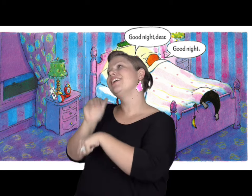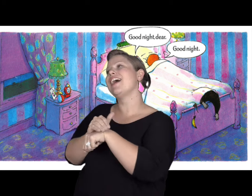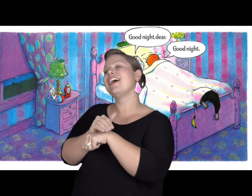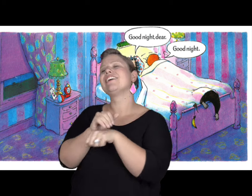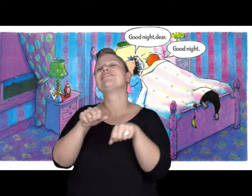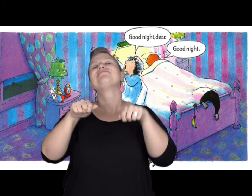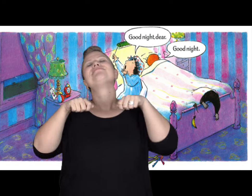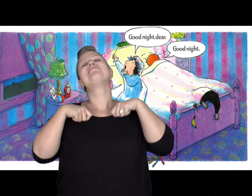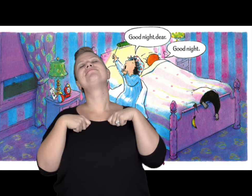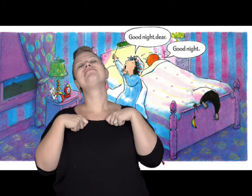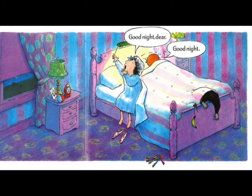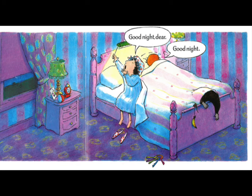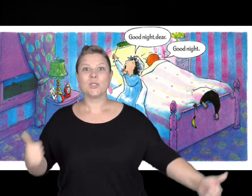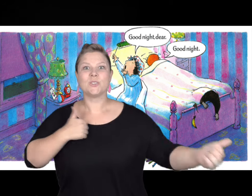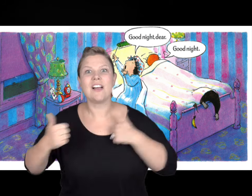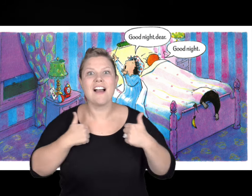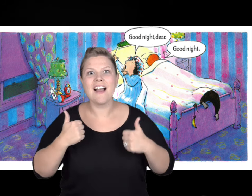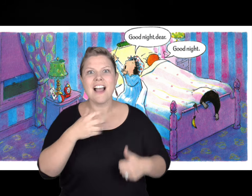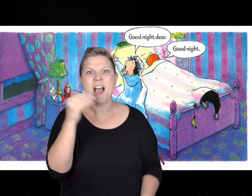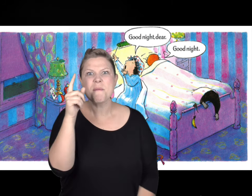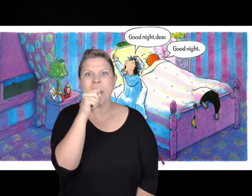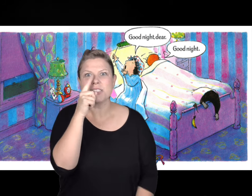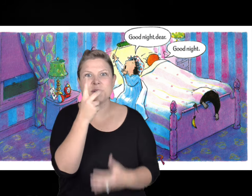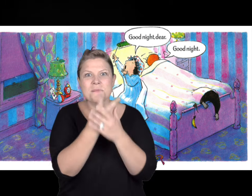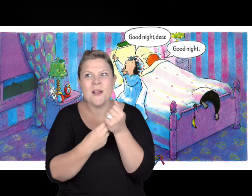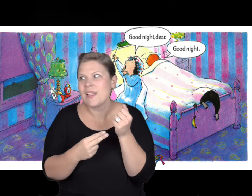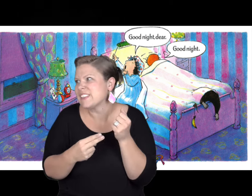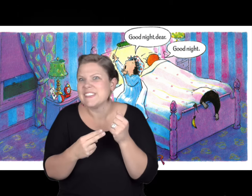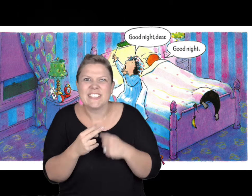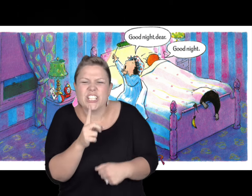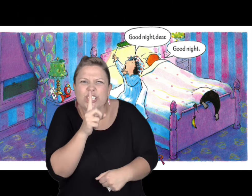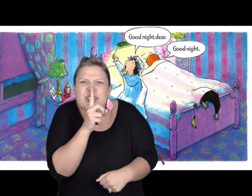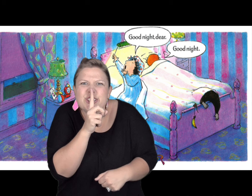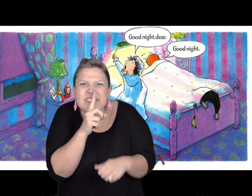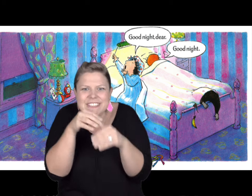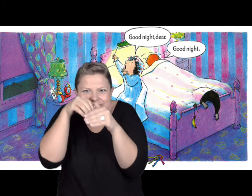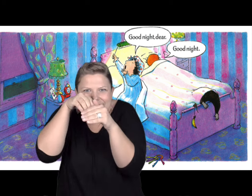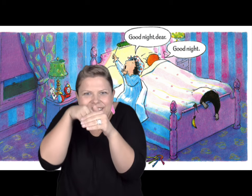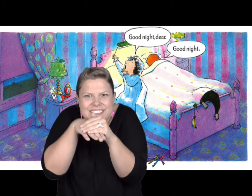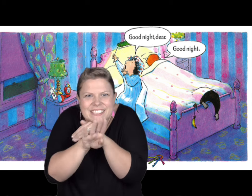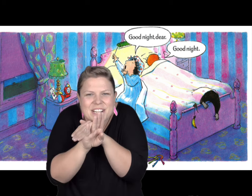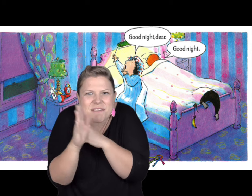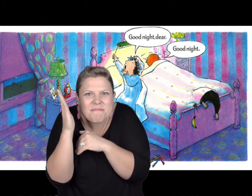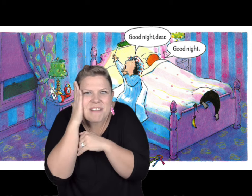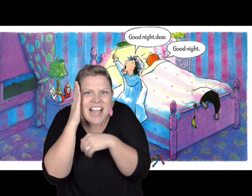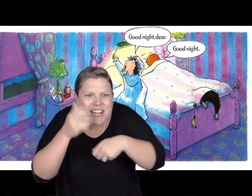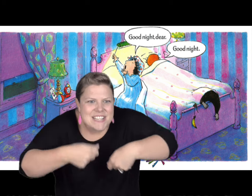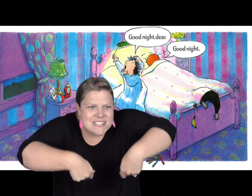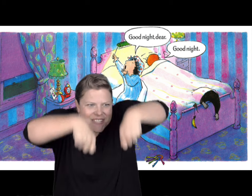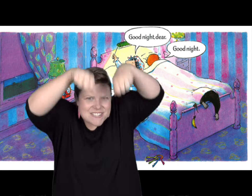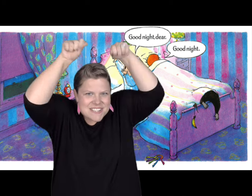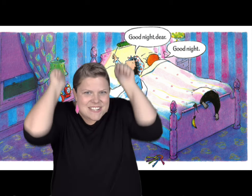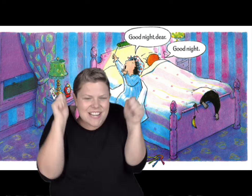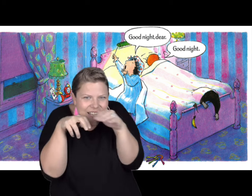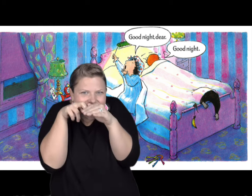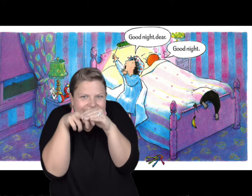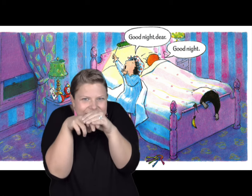good night the gorilla and the mouse snuck in into the bed